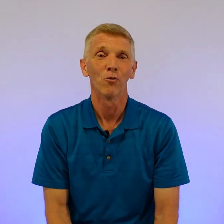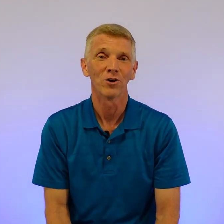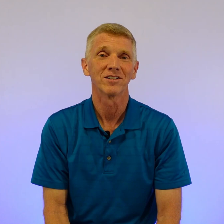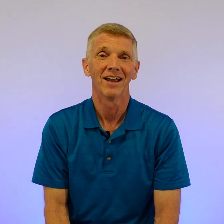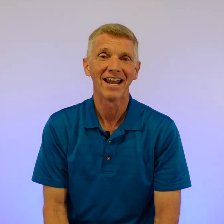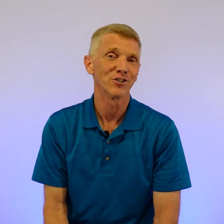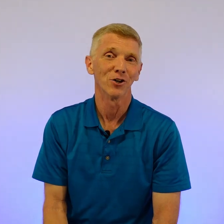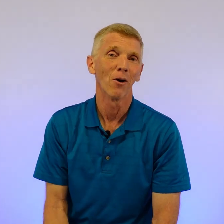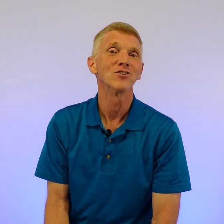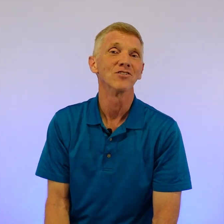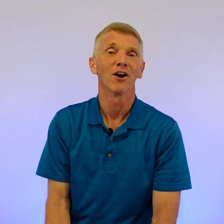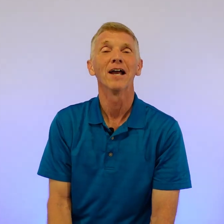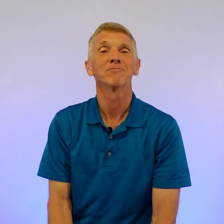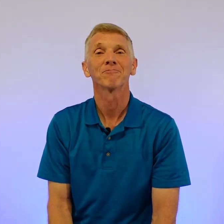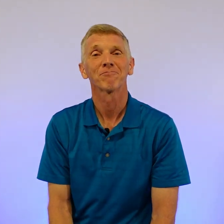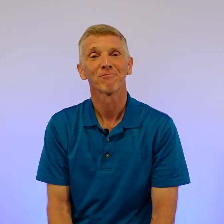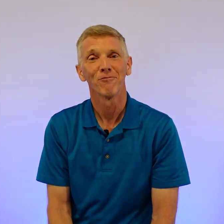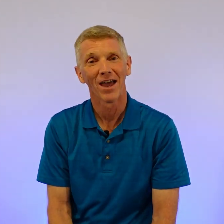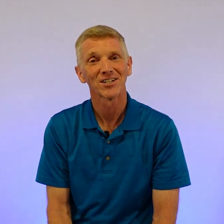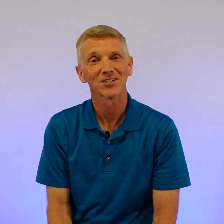works to answer your questions. All right? Thanks. Thanks. you.